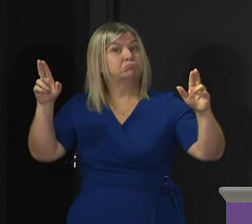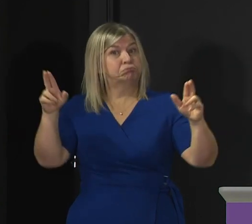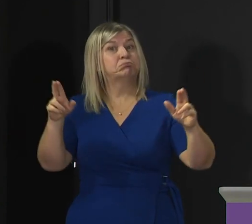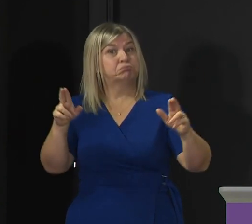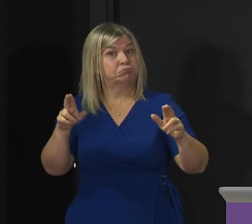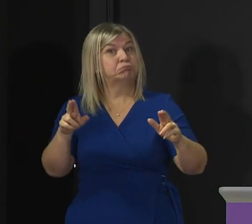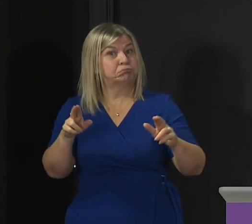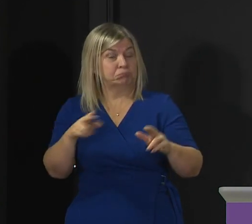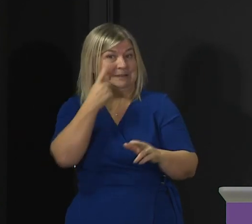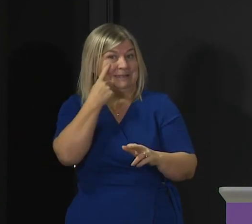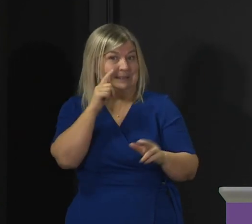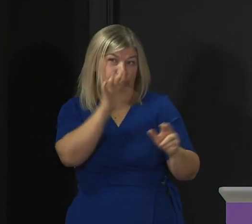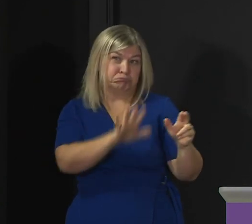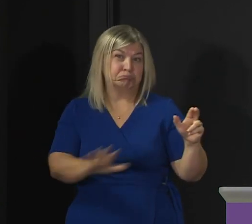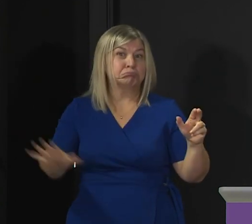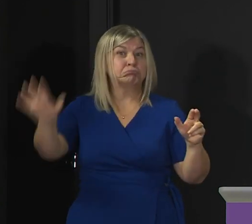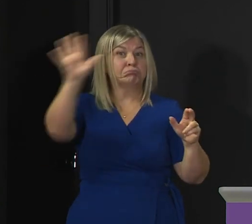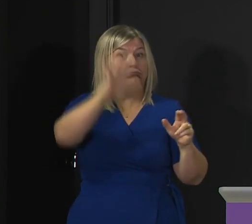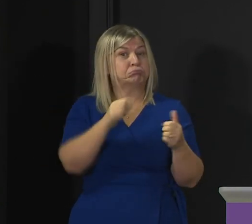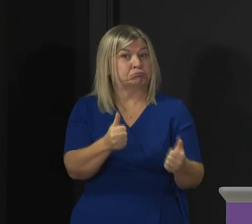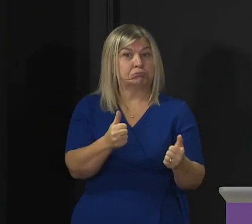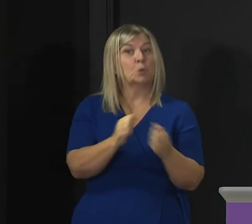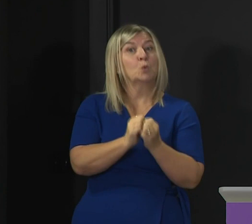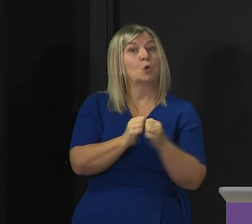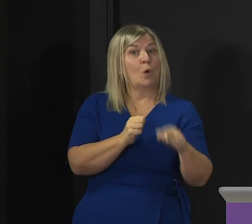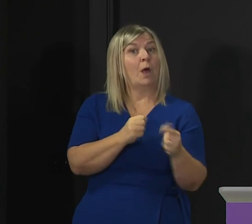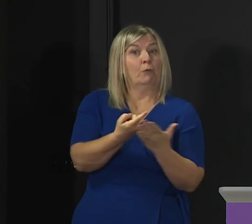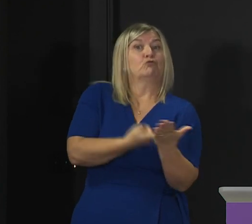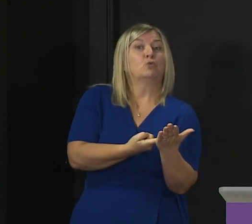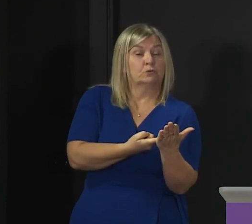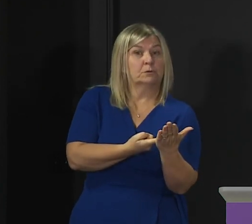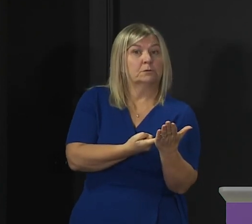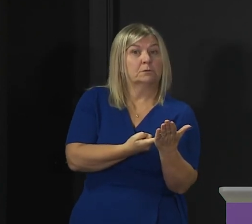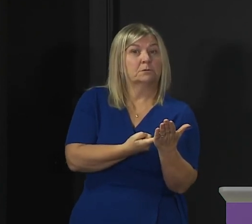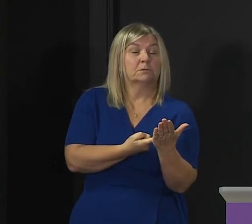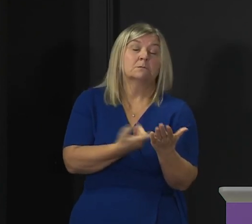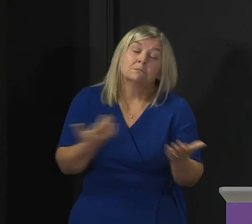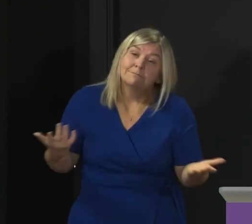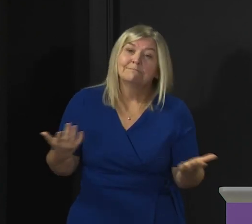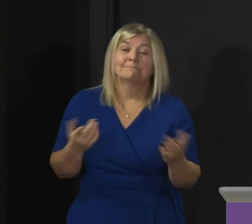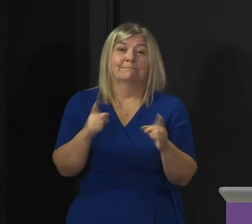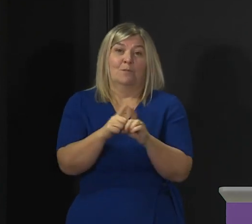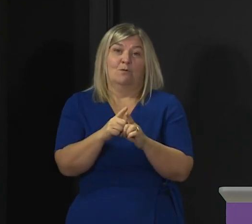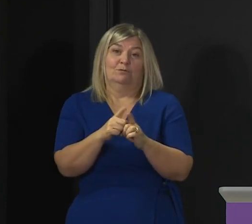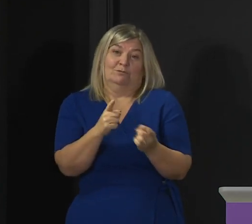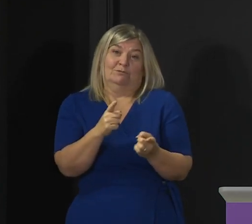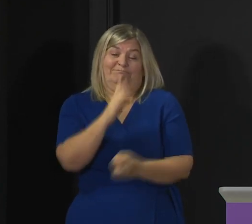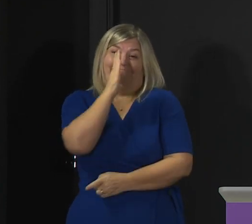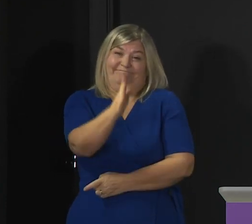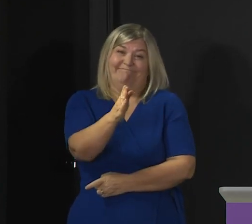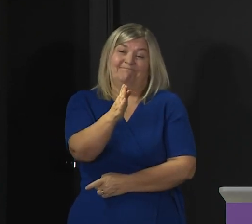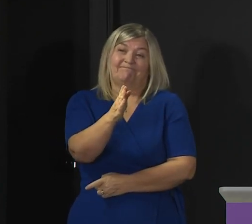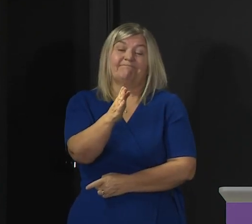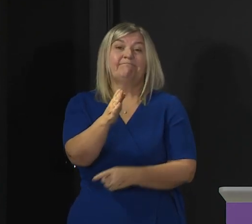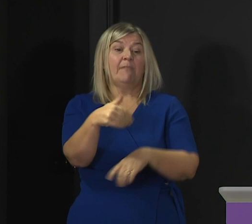down, and I think you can see that in the numbers I'm reporting every day. However, and it's important to be equally clear about this, the impact